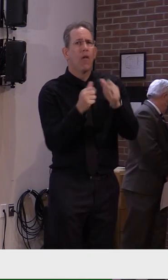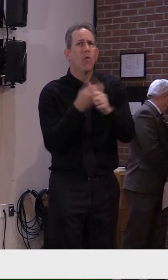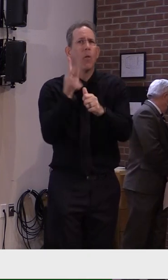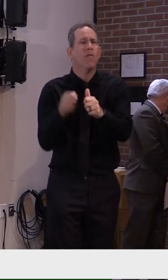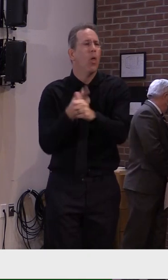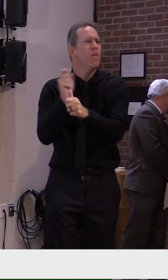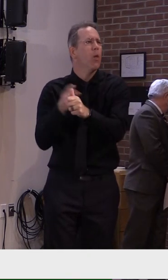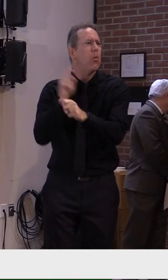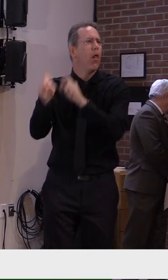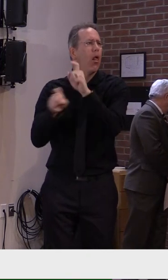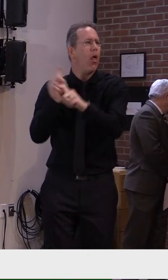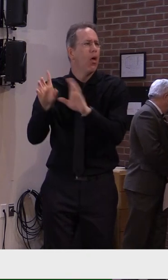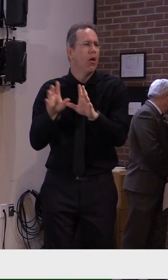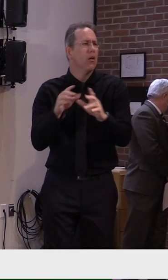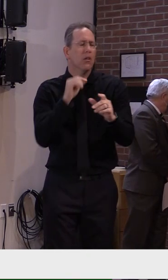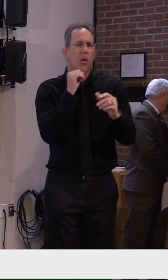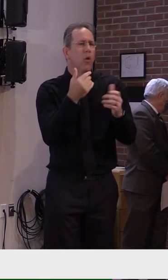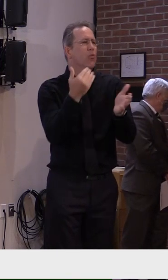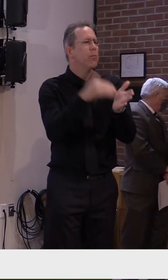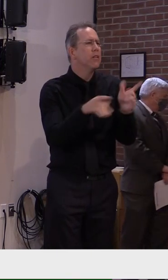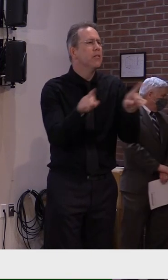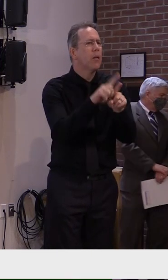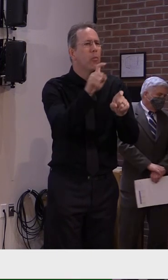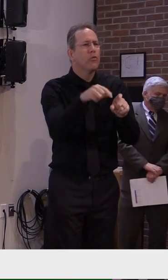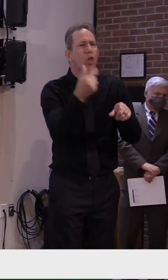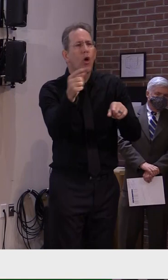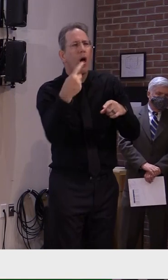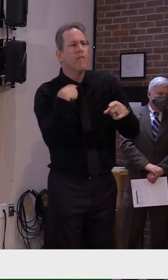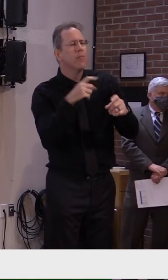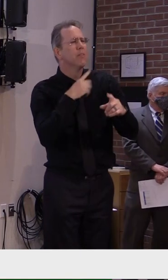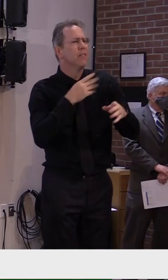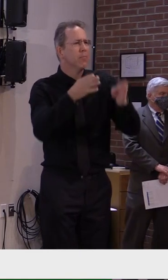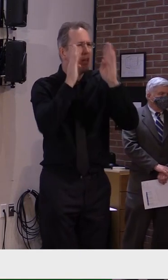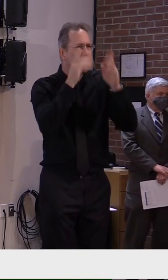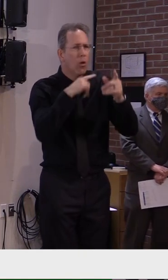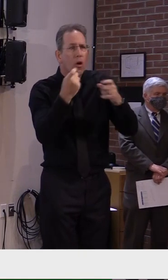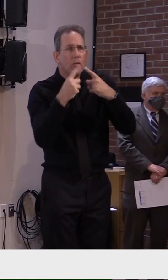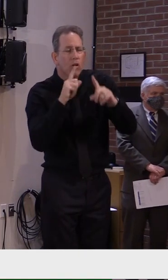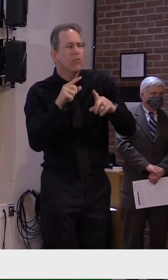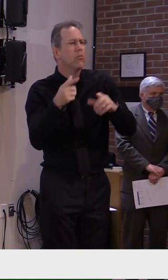not repeating previous questions. Start with Calvin.